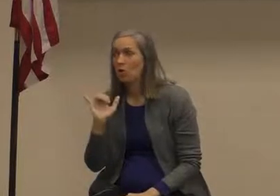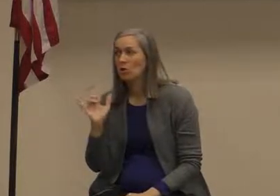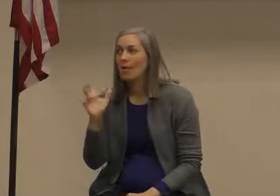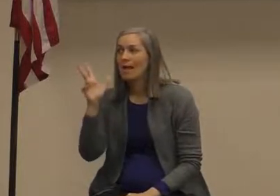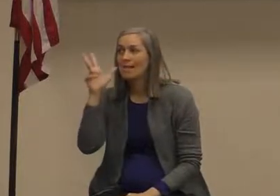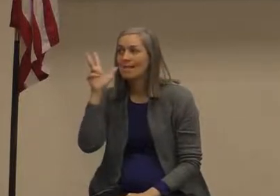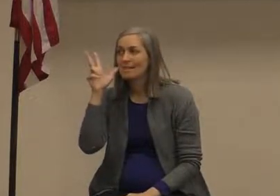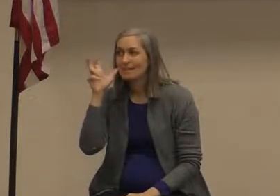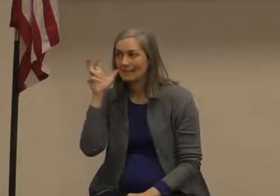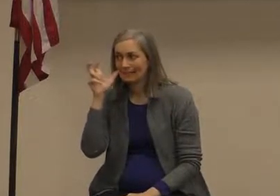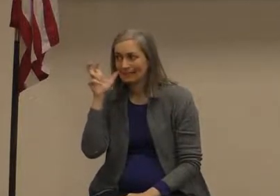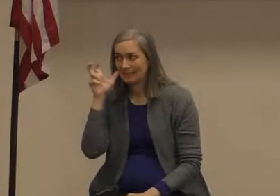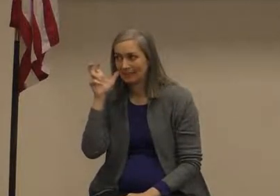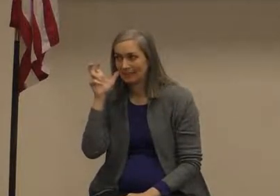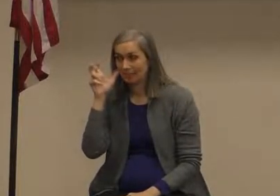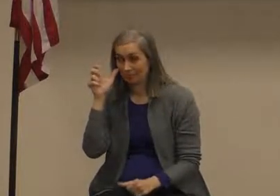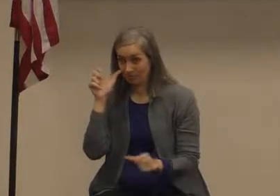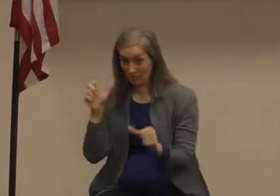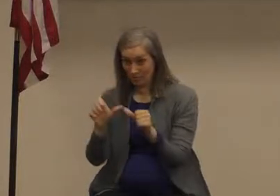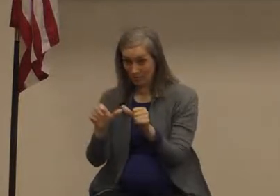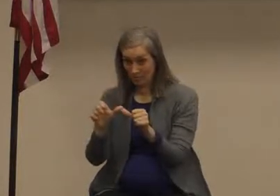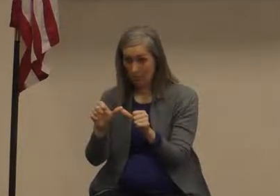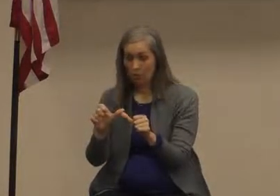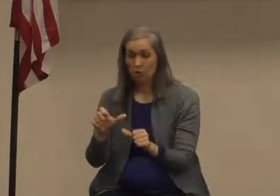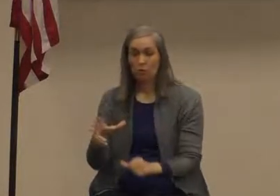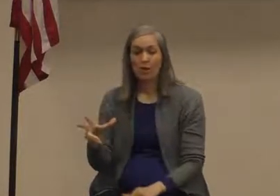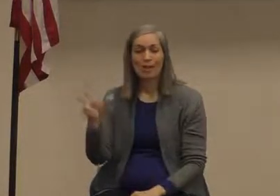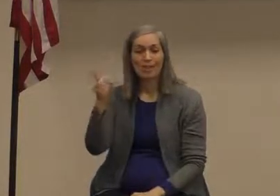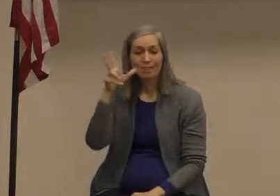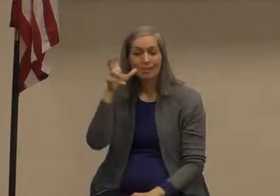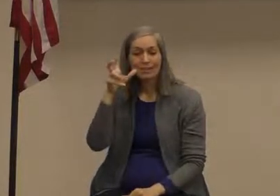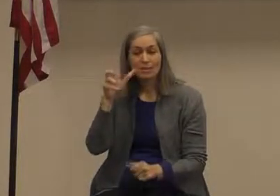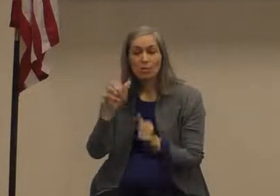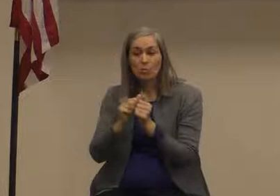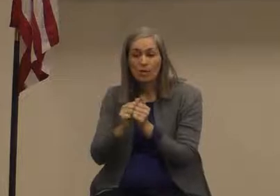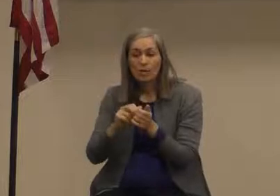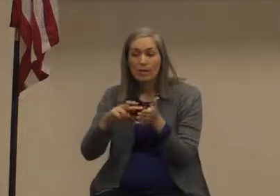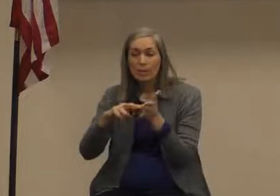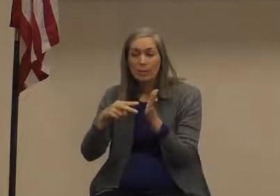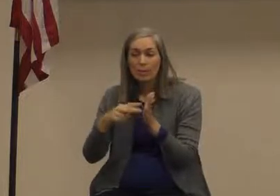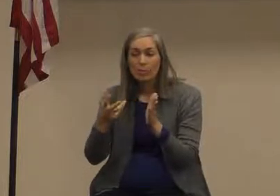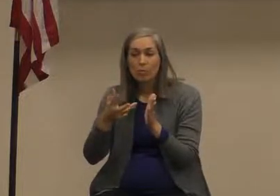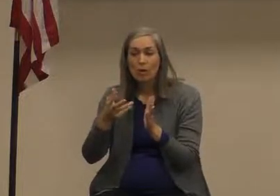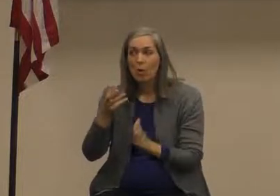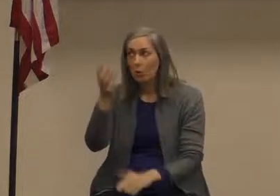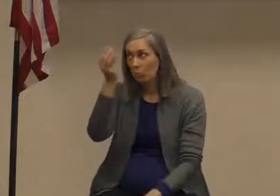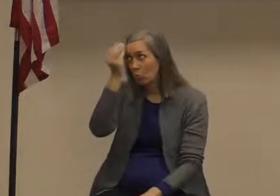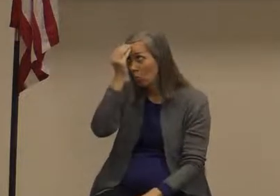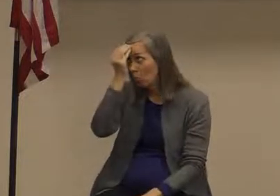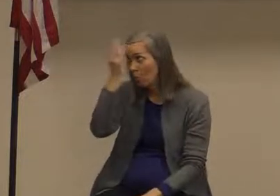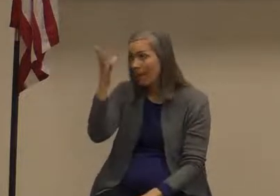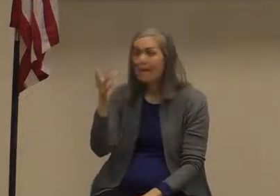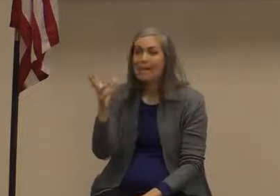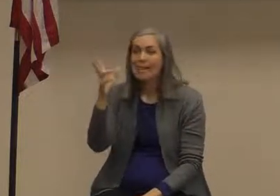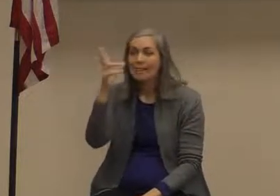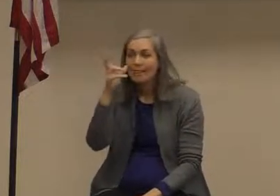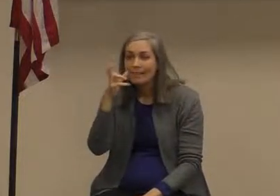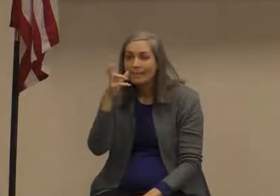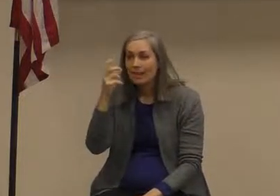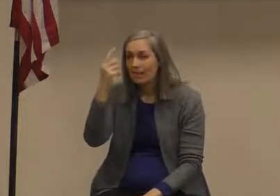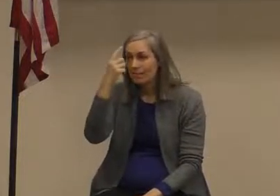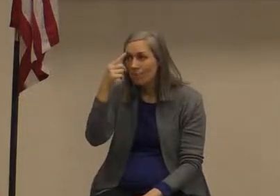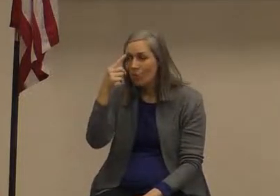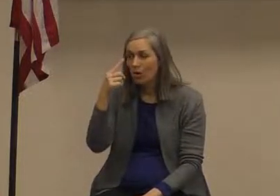listen we remember that right it is to listen with the intent of obeying is to listen with the intent of